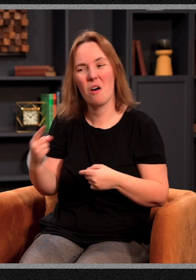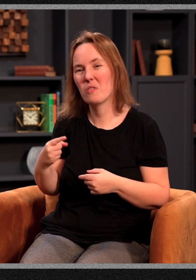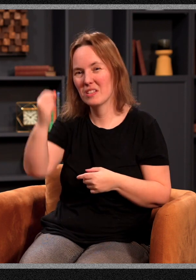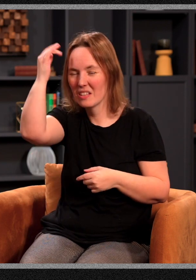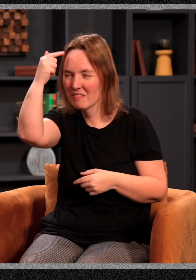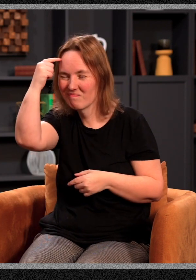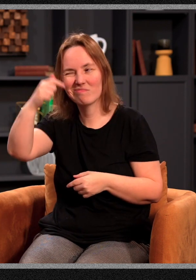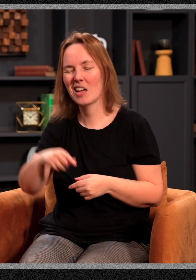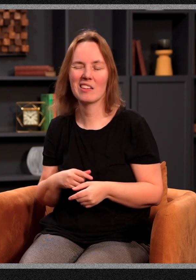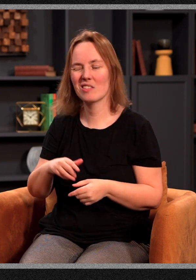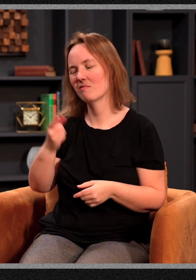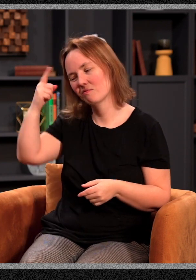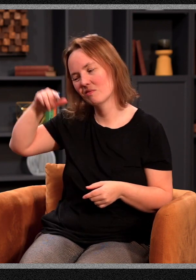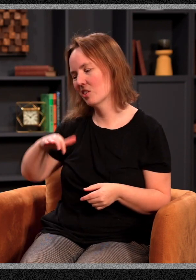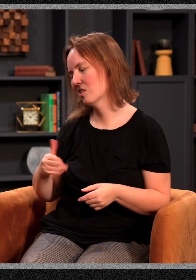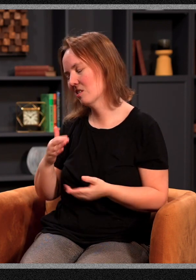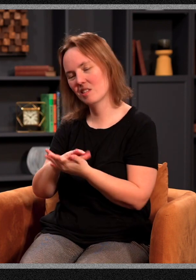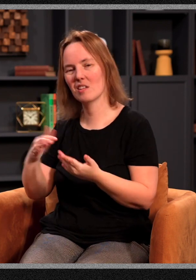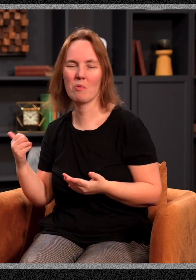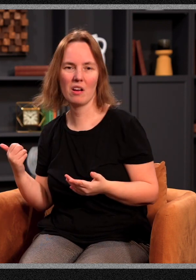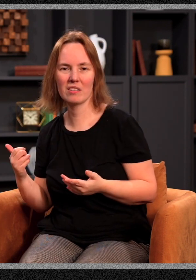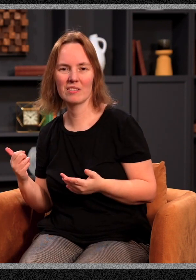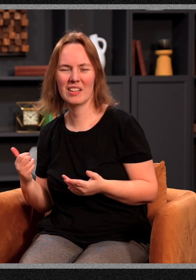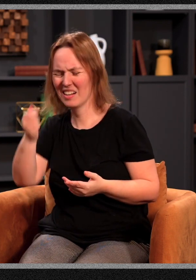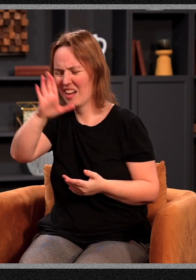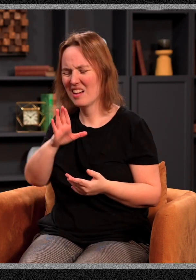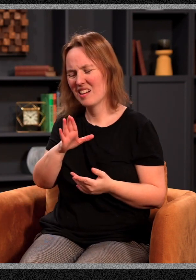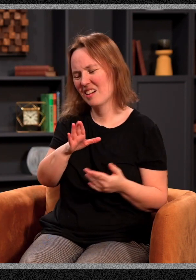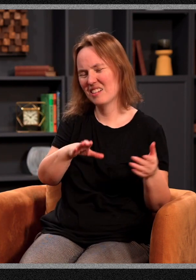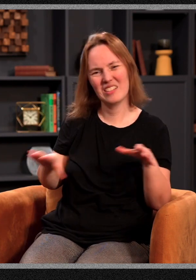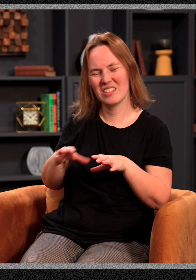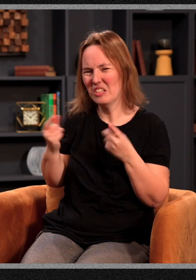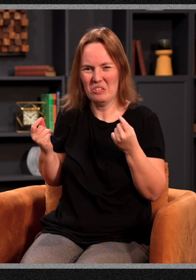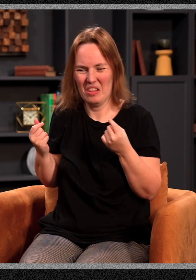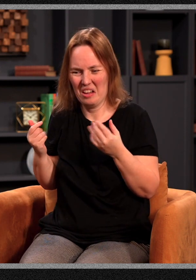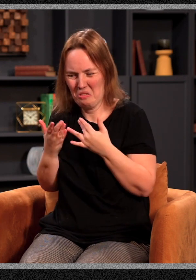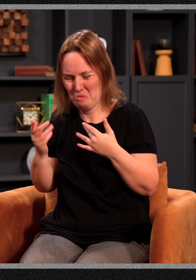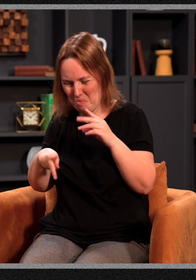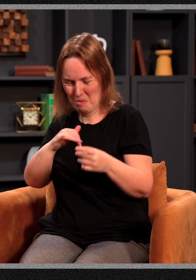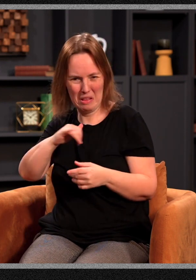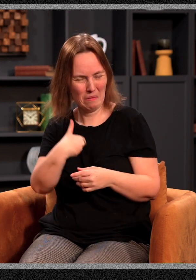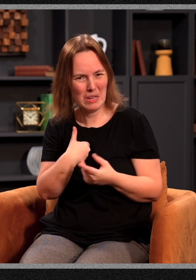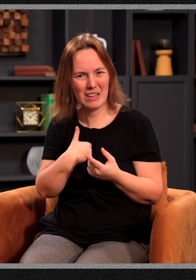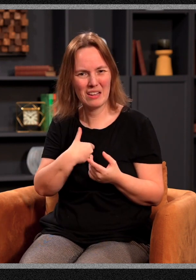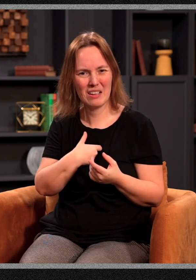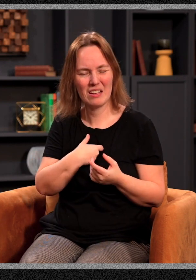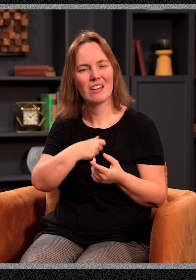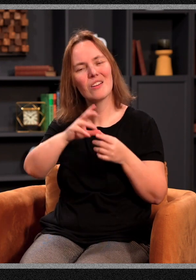minds, that's for somebody else. God doesn't do that kind of stuff through people like me. And yet we are people in whom his